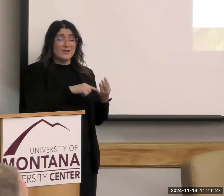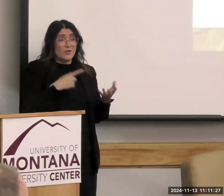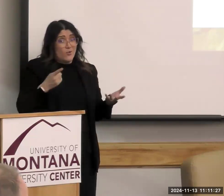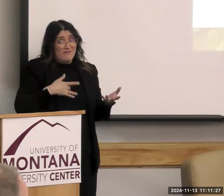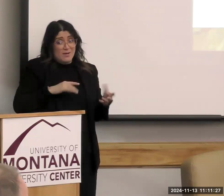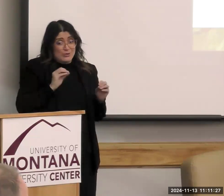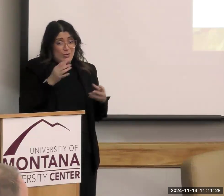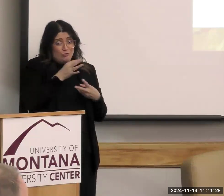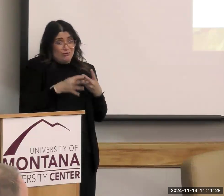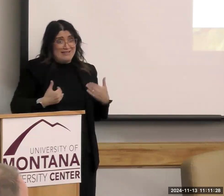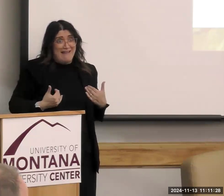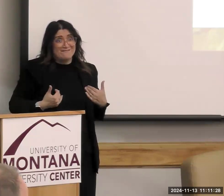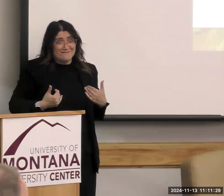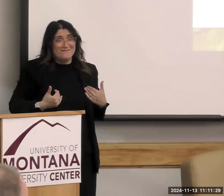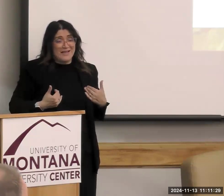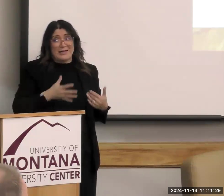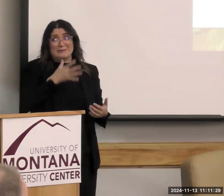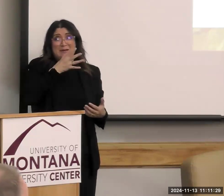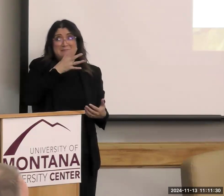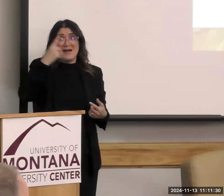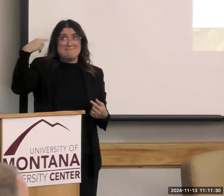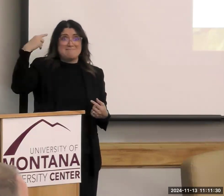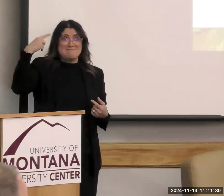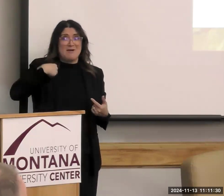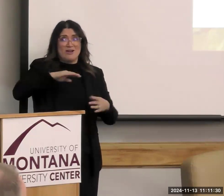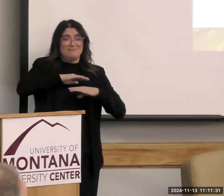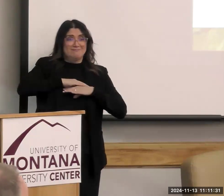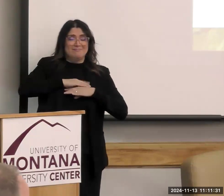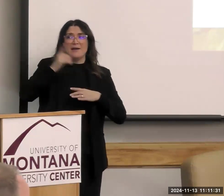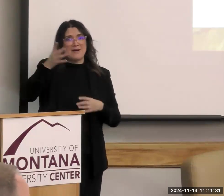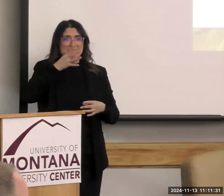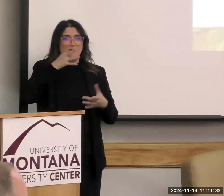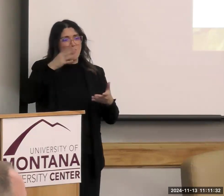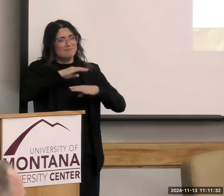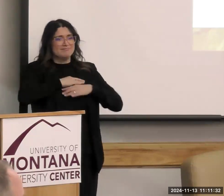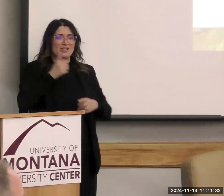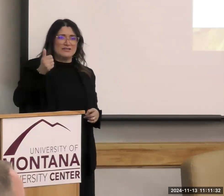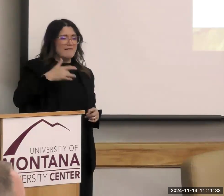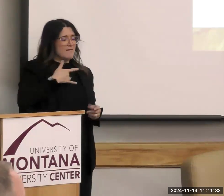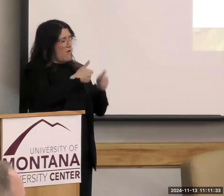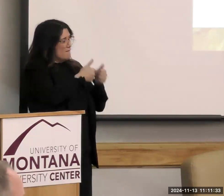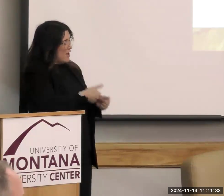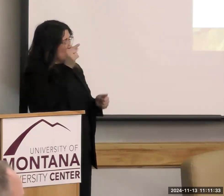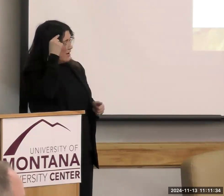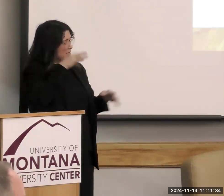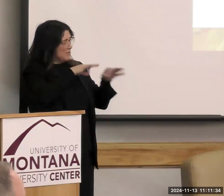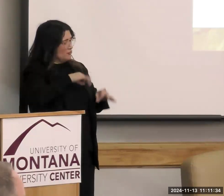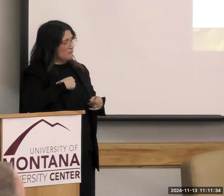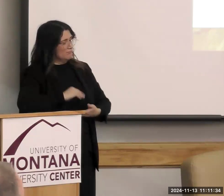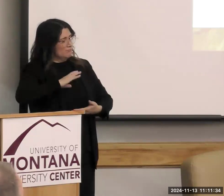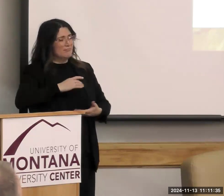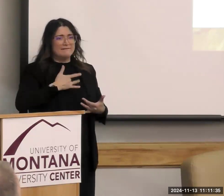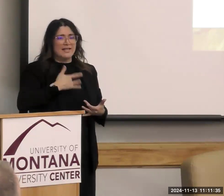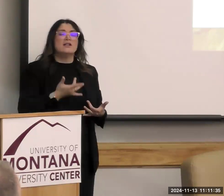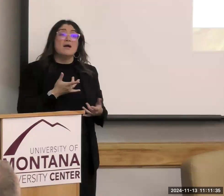choice because we wanted to please our mom, and my mom wanted to please herself by saying she was following the government's directions. This